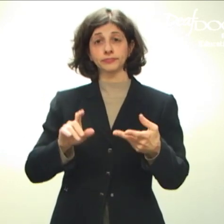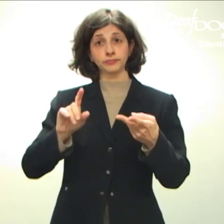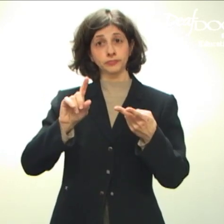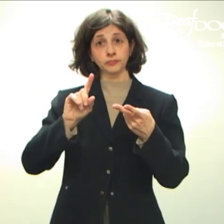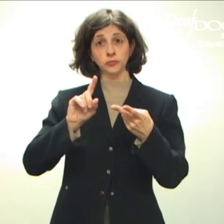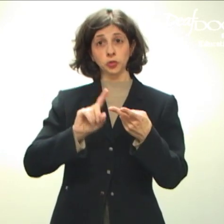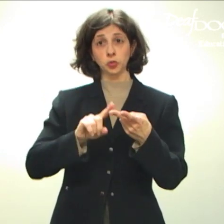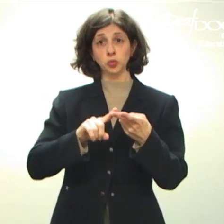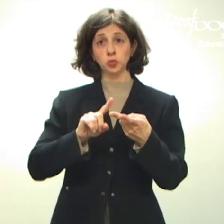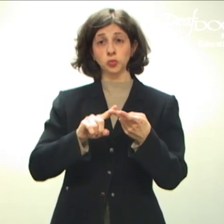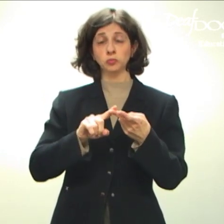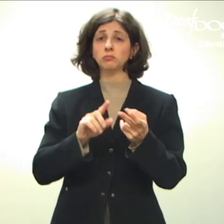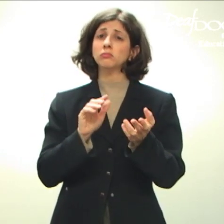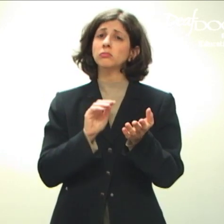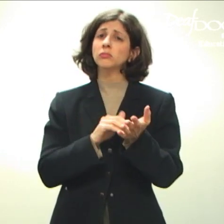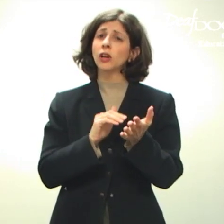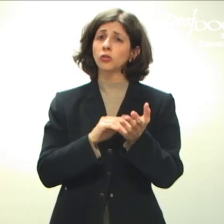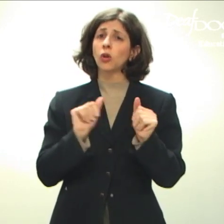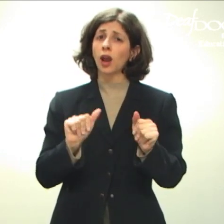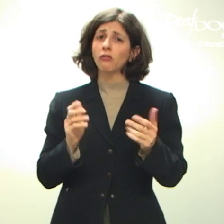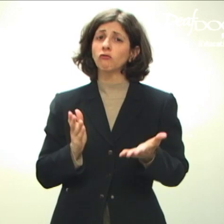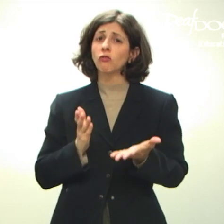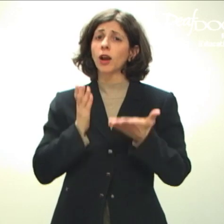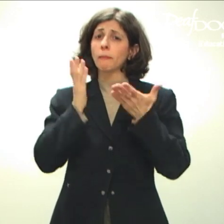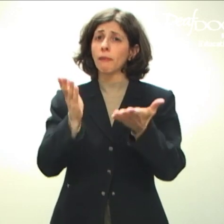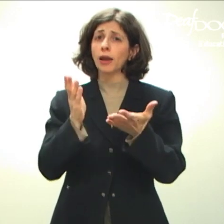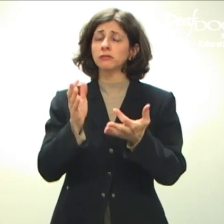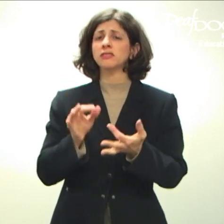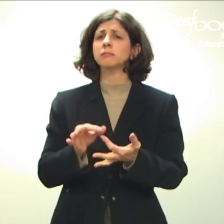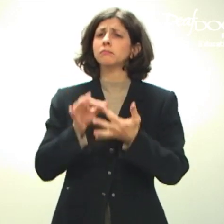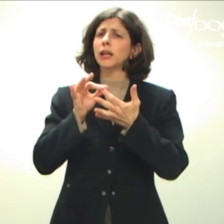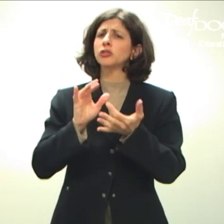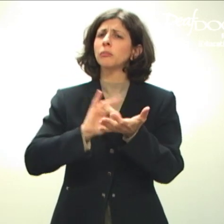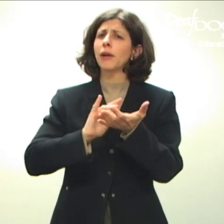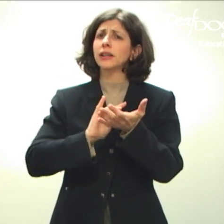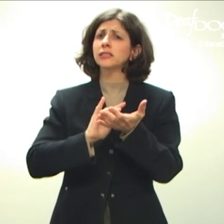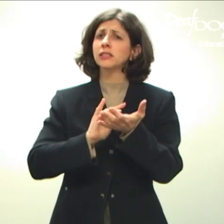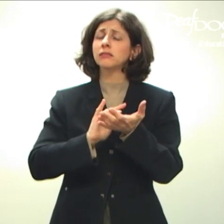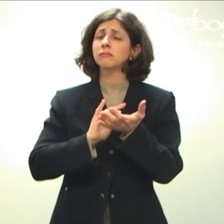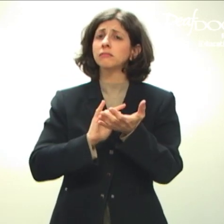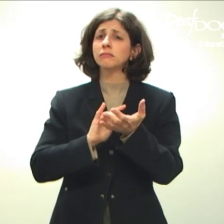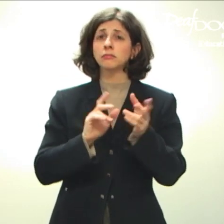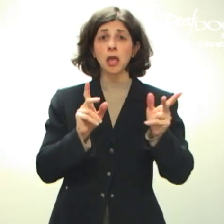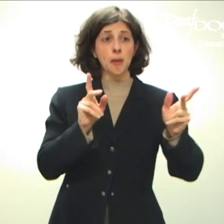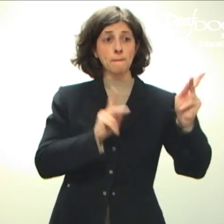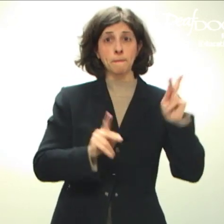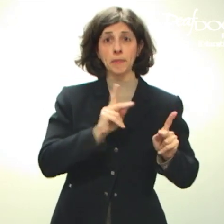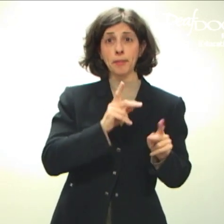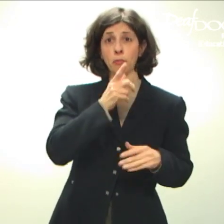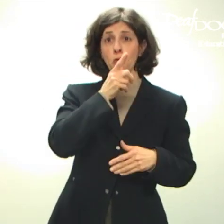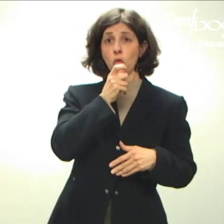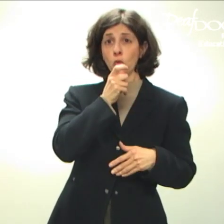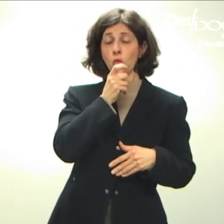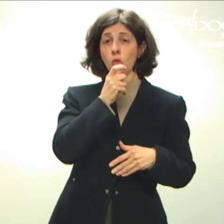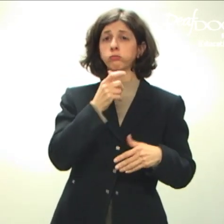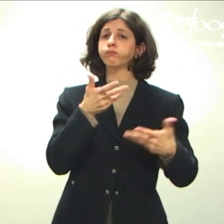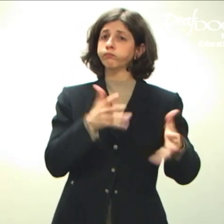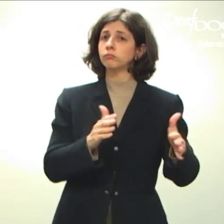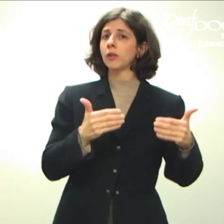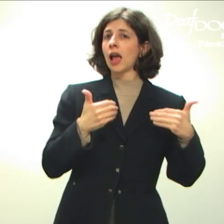Two, your doctor may recommend a special medicine. This medicine is